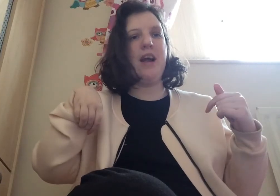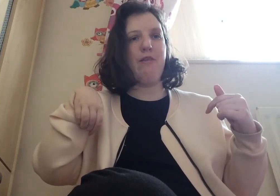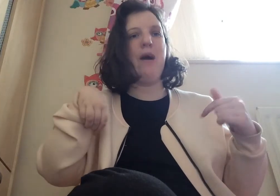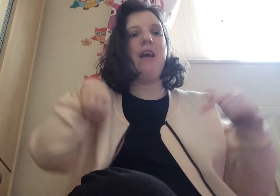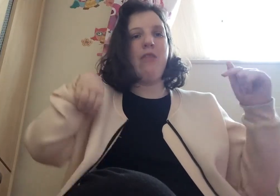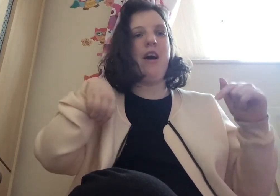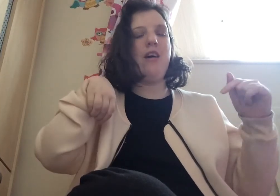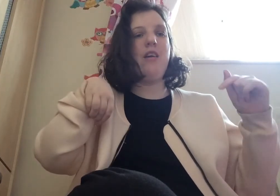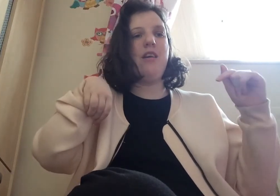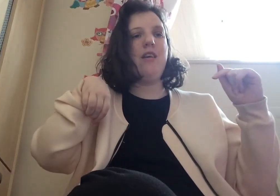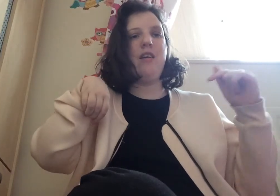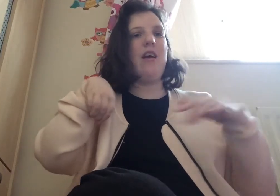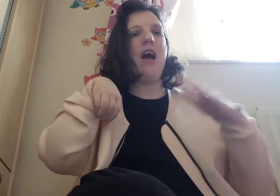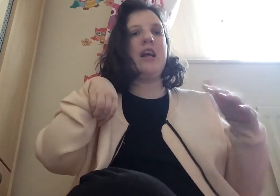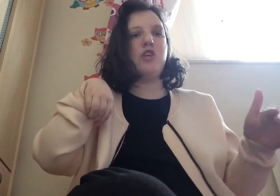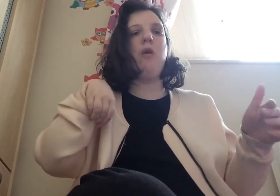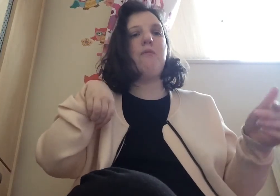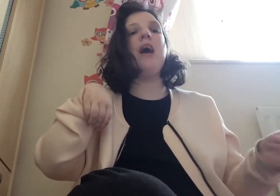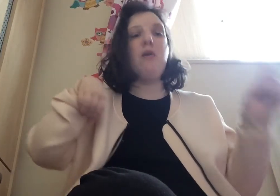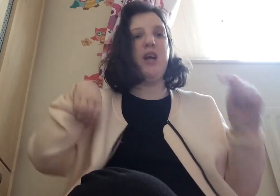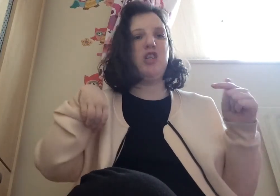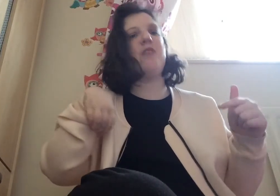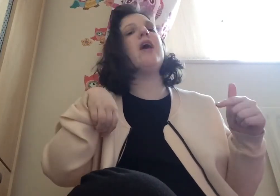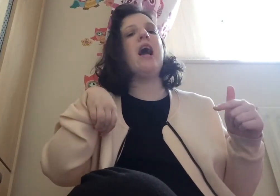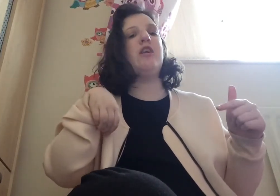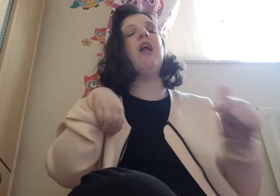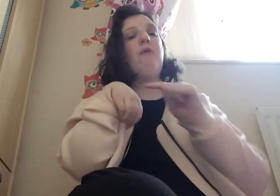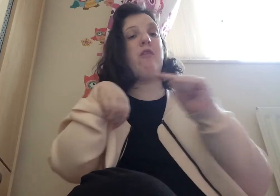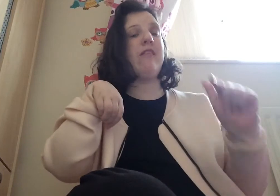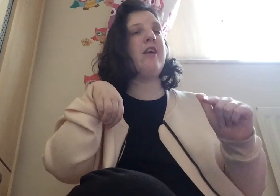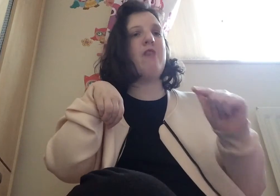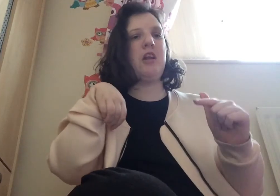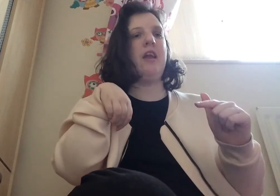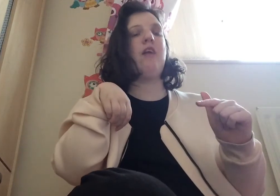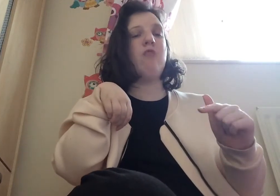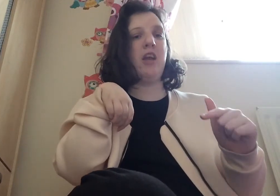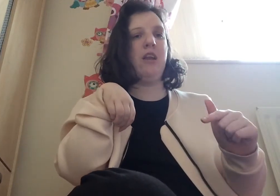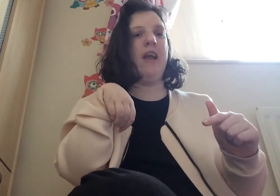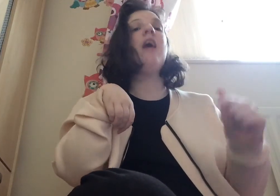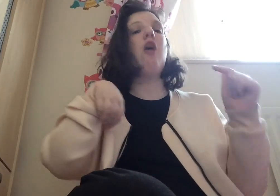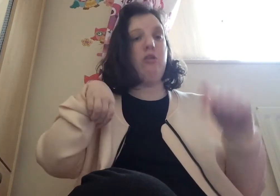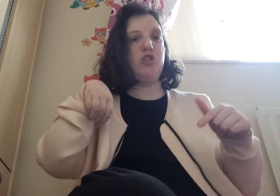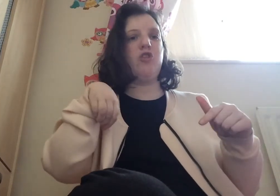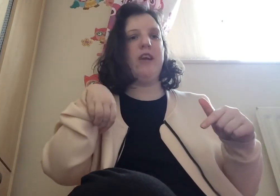idol back that i just want her back because she's my idol i want to see her regular regular on screen